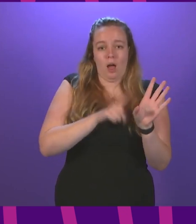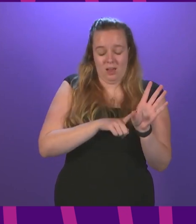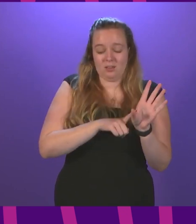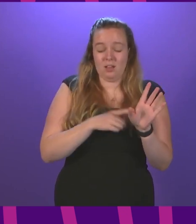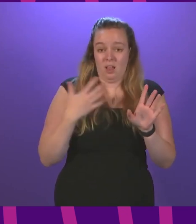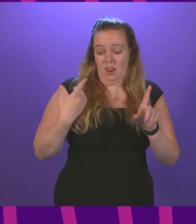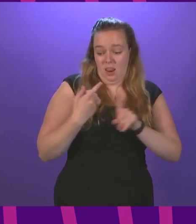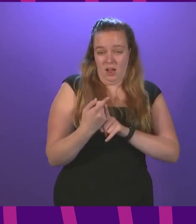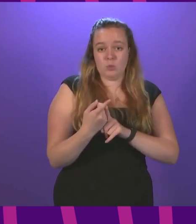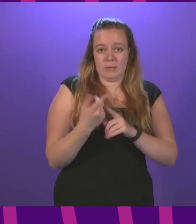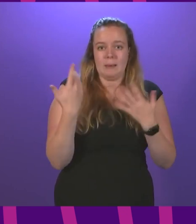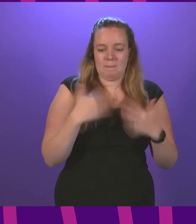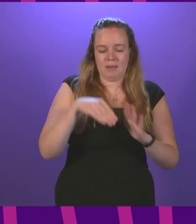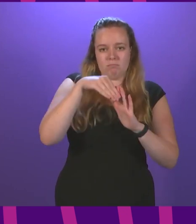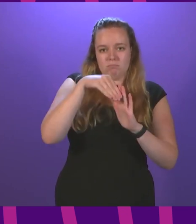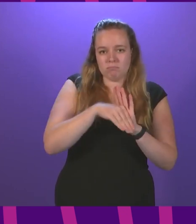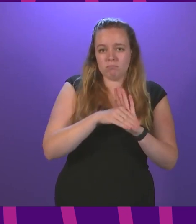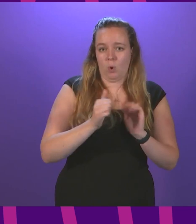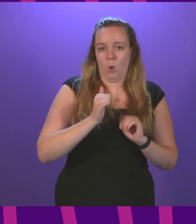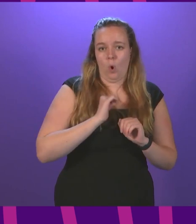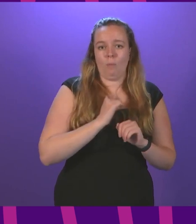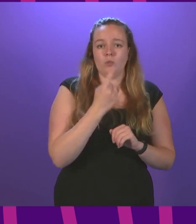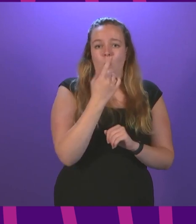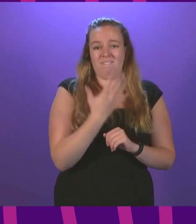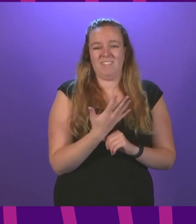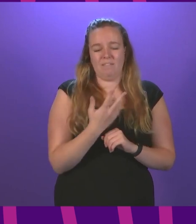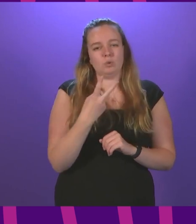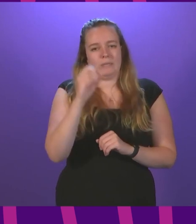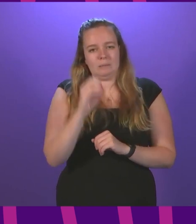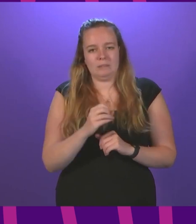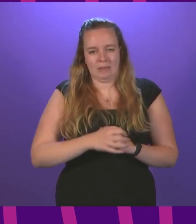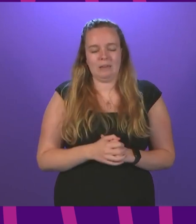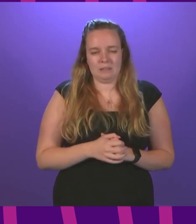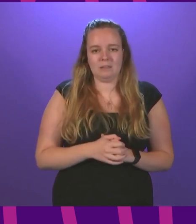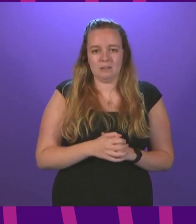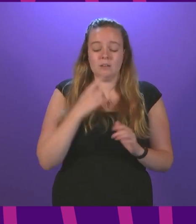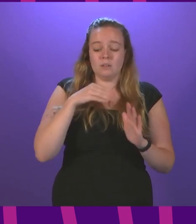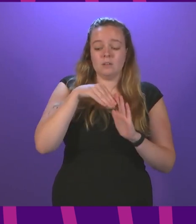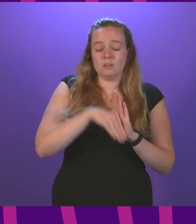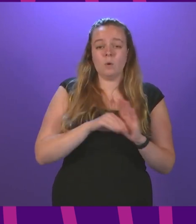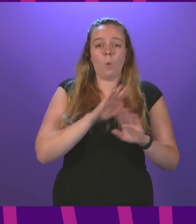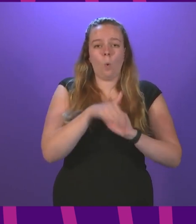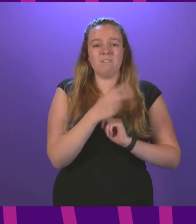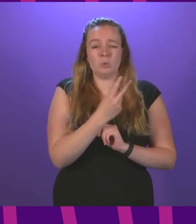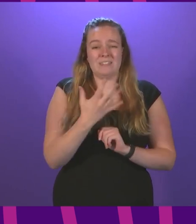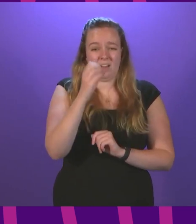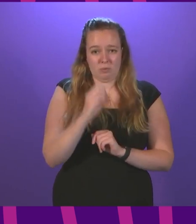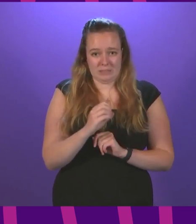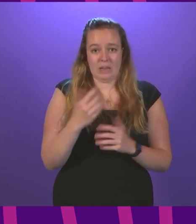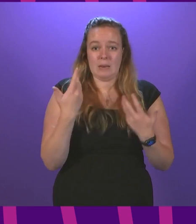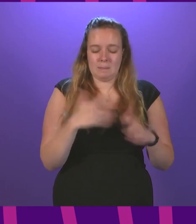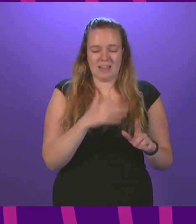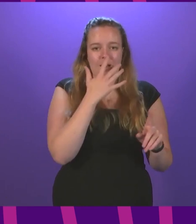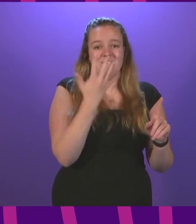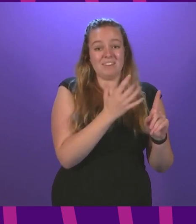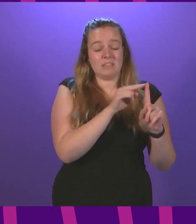week alone, there has been a fall of almost one-fifth. The steepest falls of more than a quarter have been in the 15